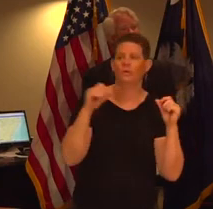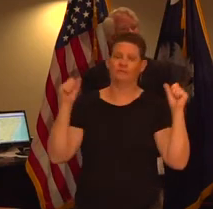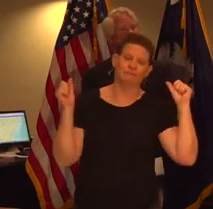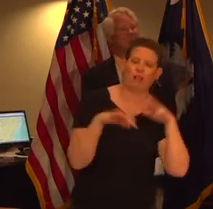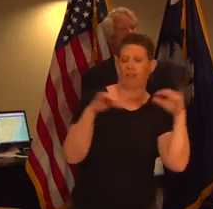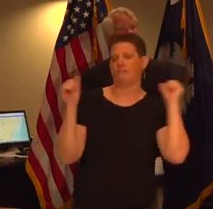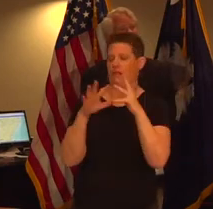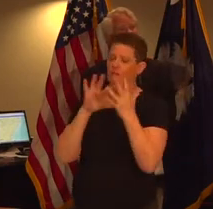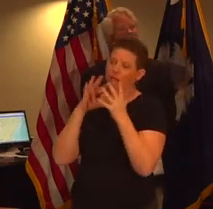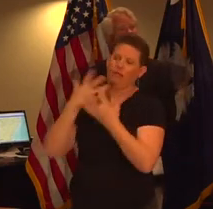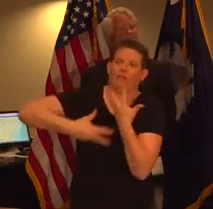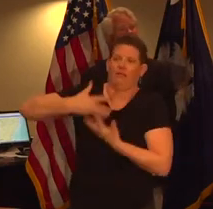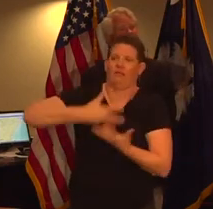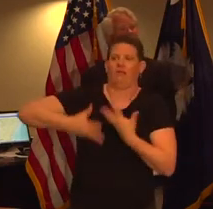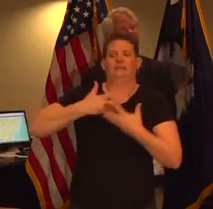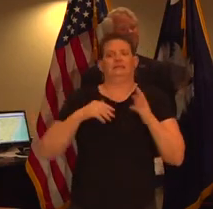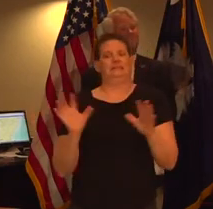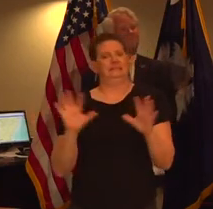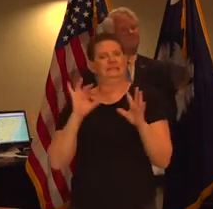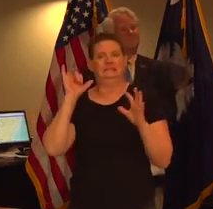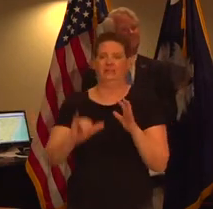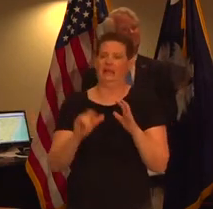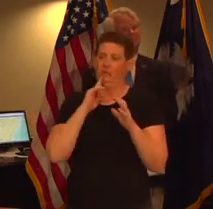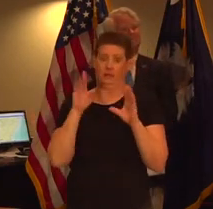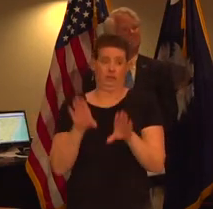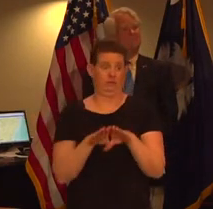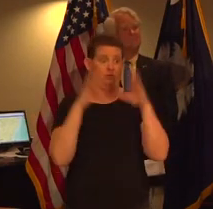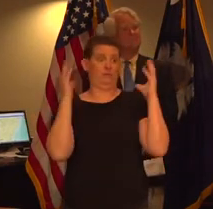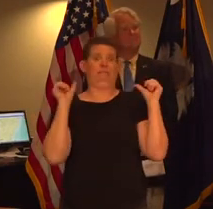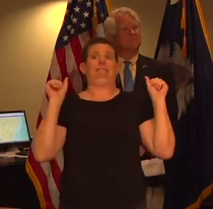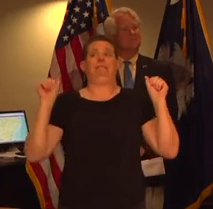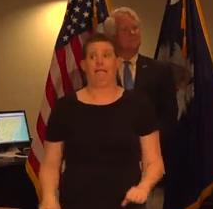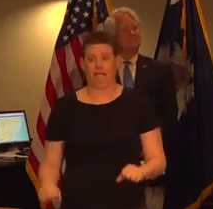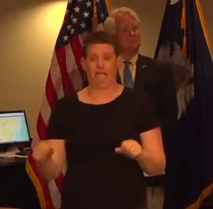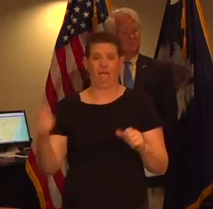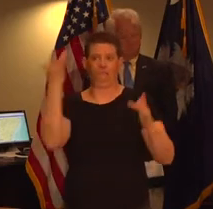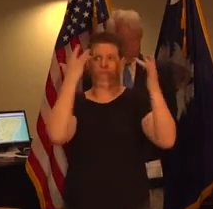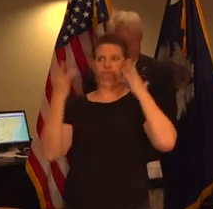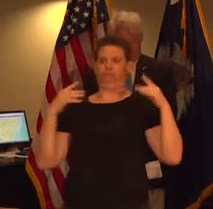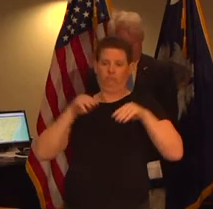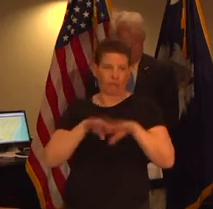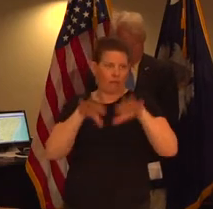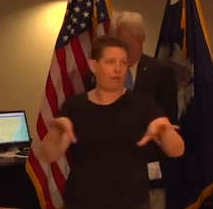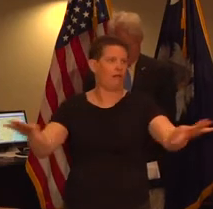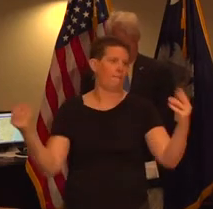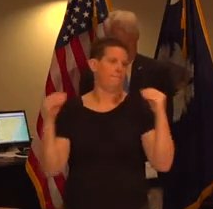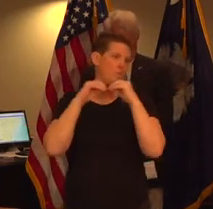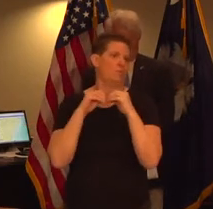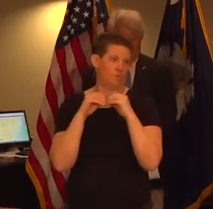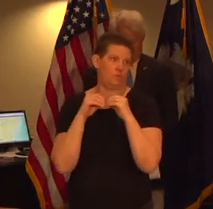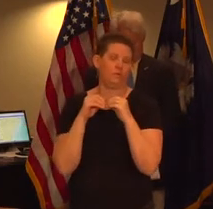congregating and that that opens up all kinds of opportunities for the spread of this virus and